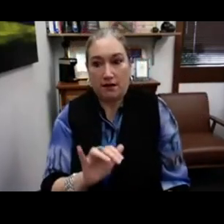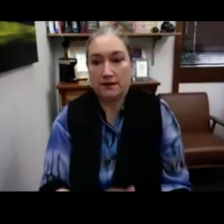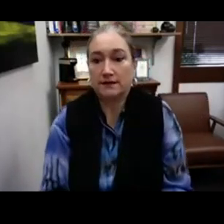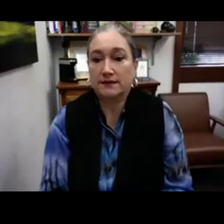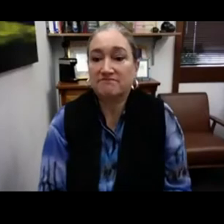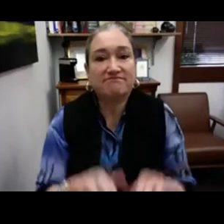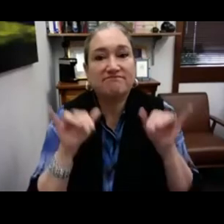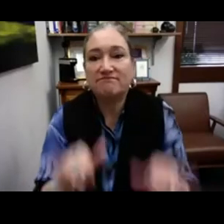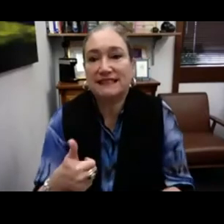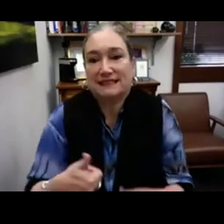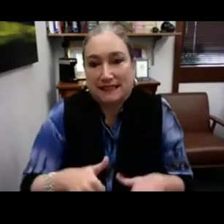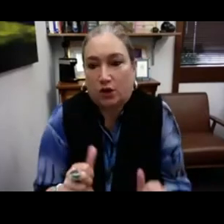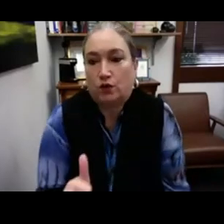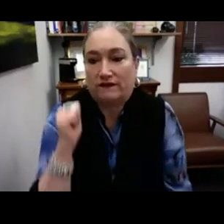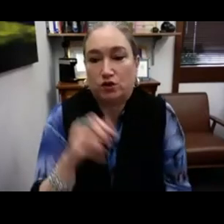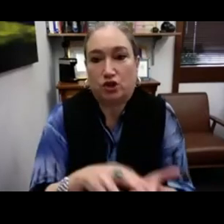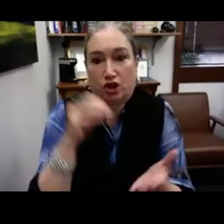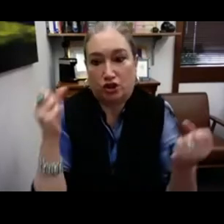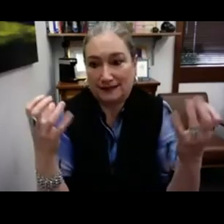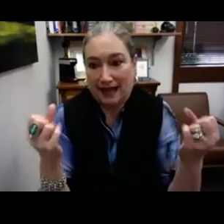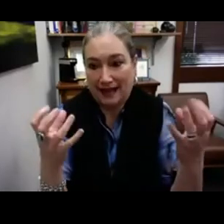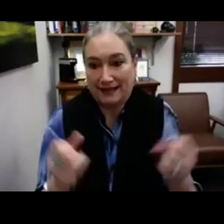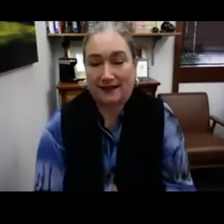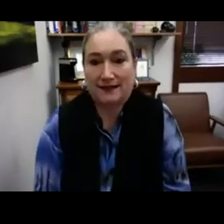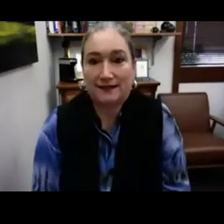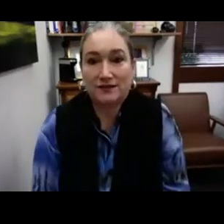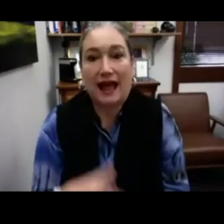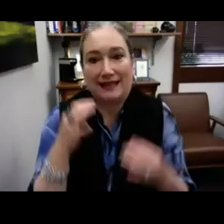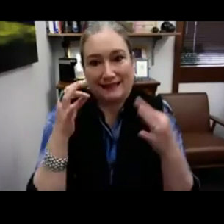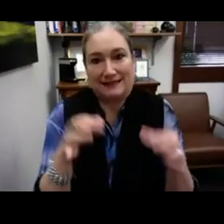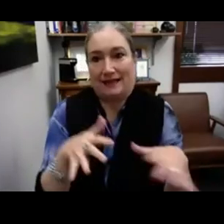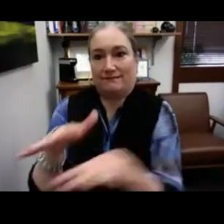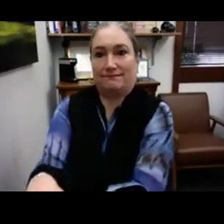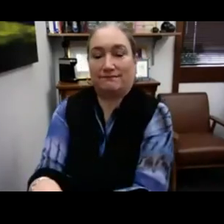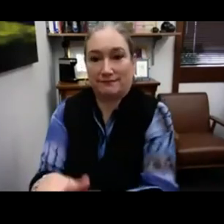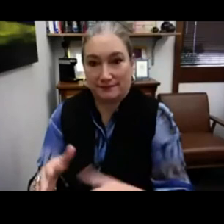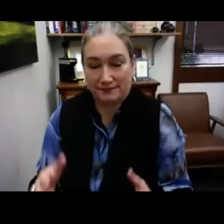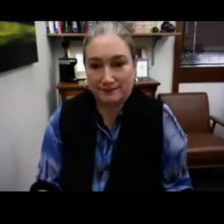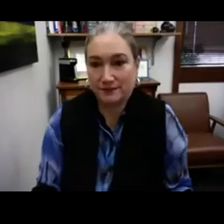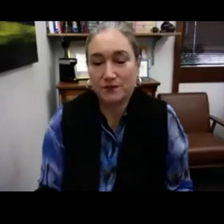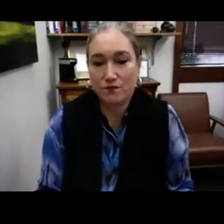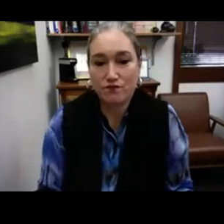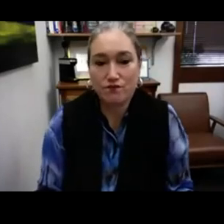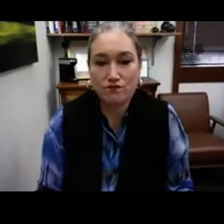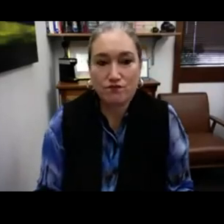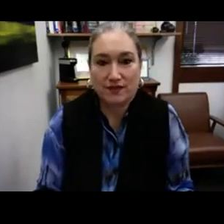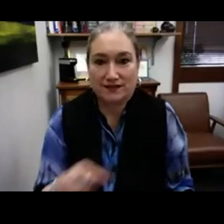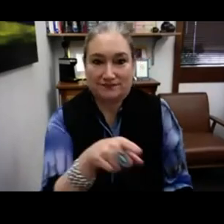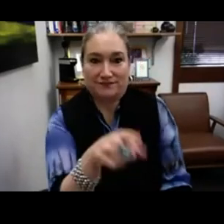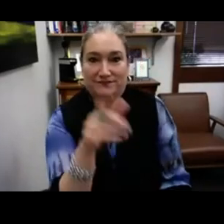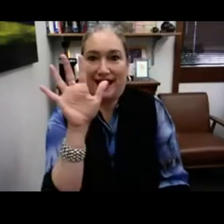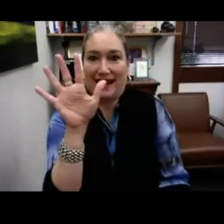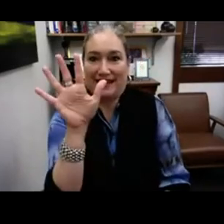And the parents were shocked, but still the parents refused to learn sign language and decided